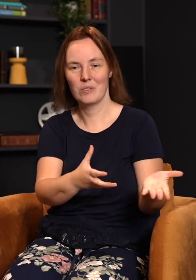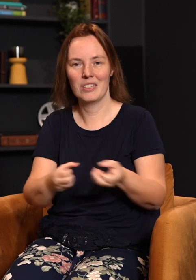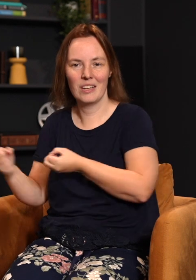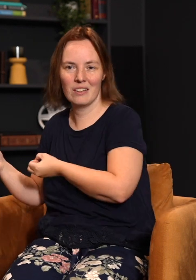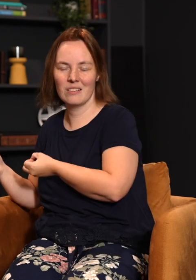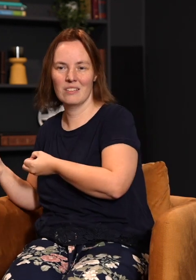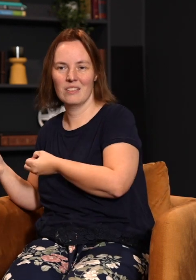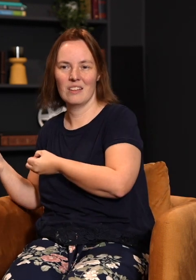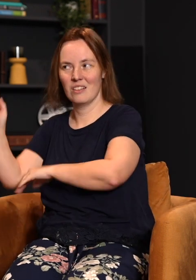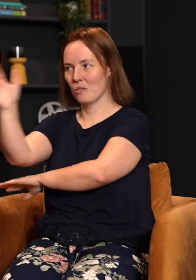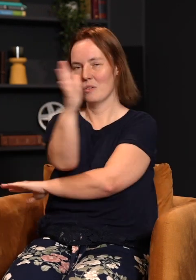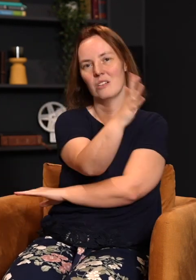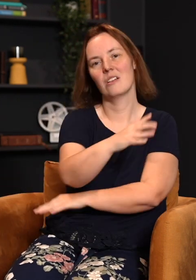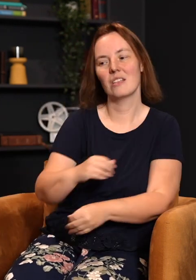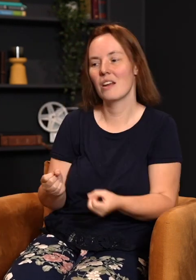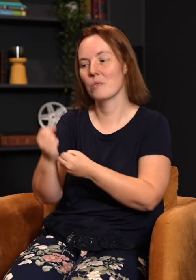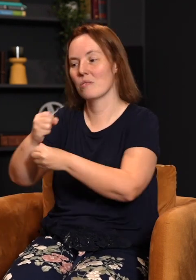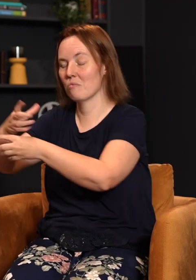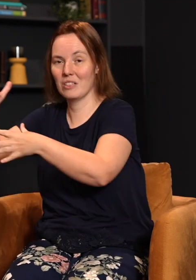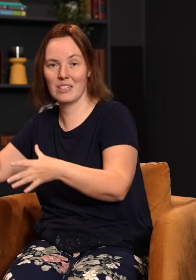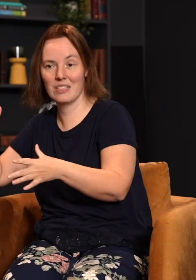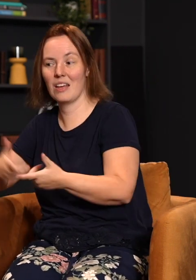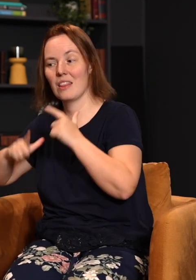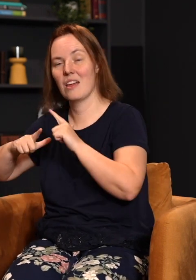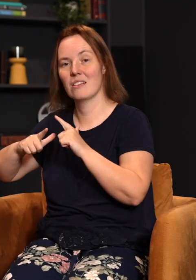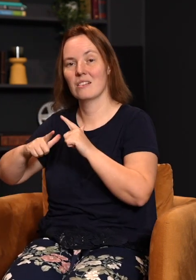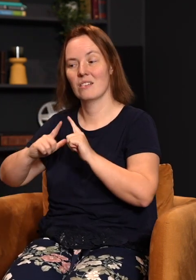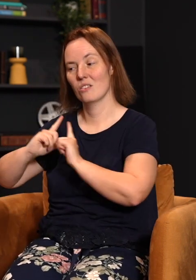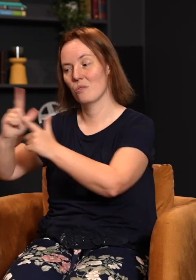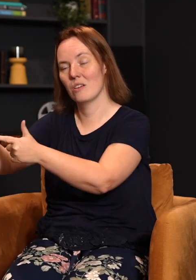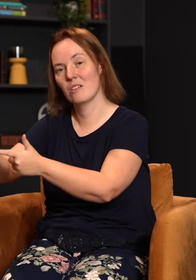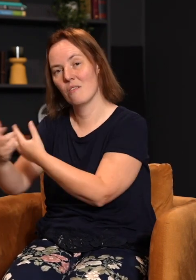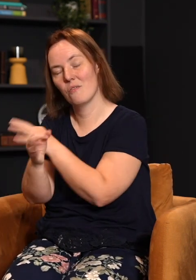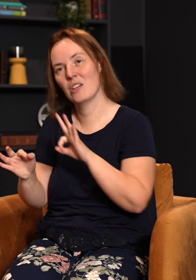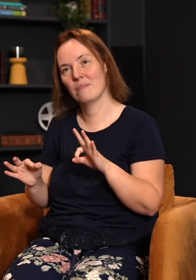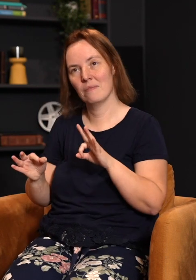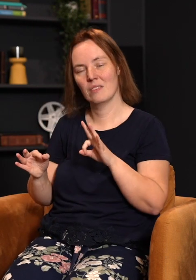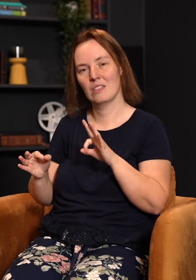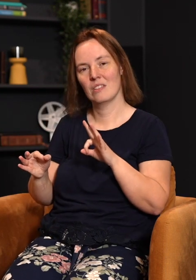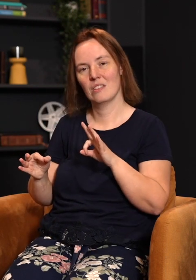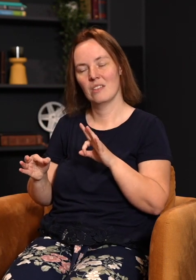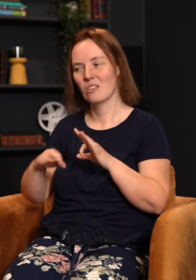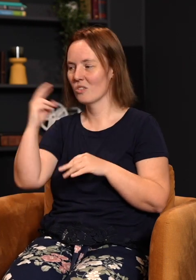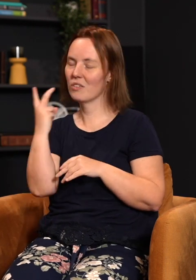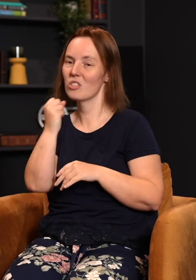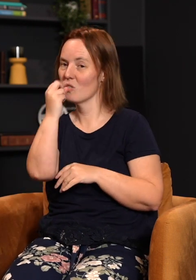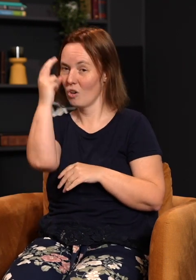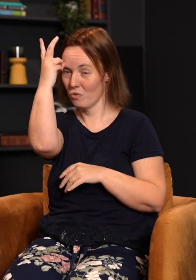where it was, you might say, hardened. It was released. It was allowed to run free. And so what you have is these